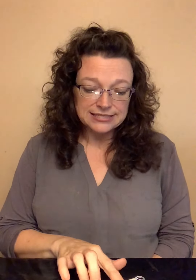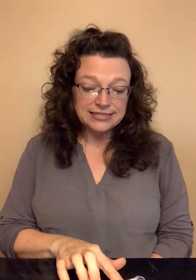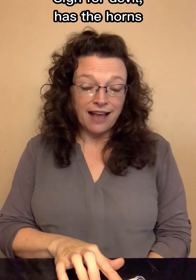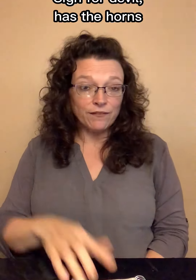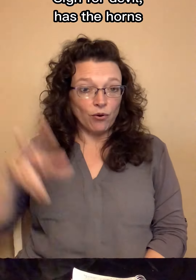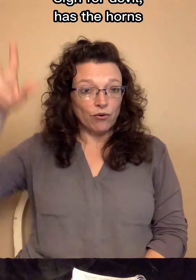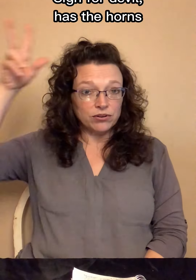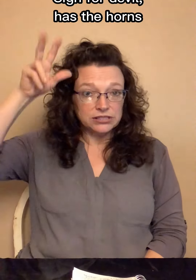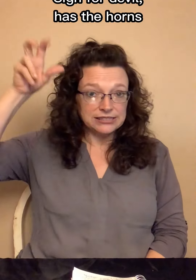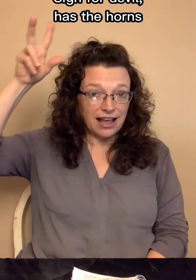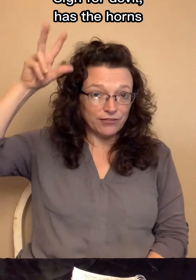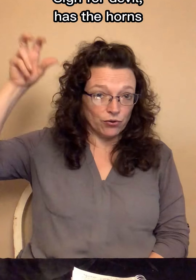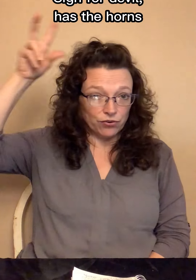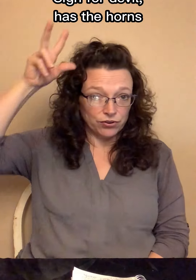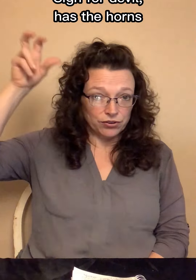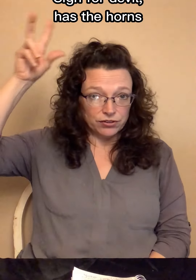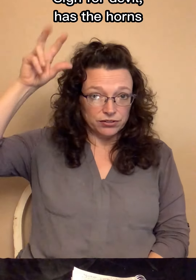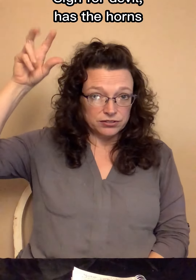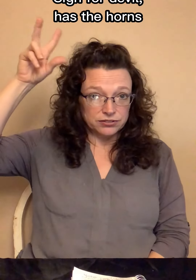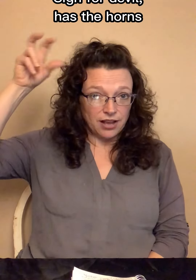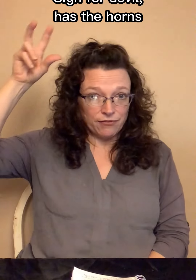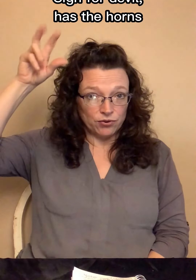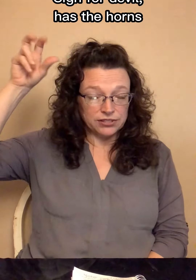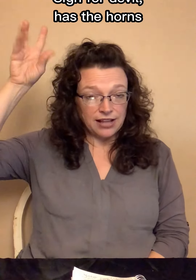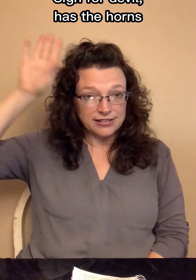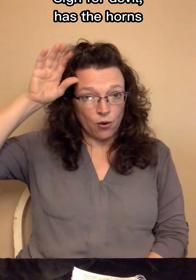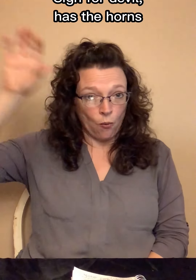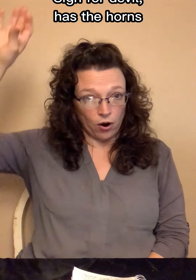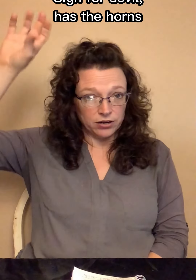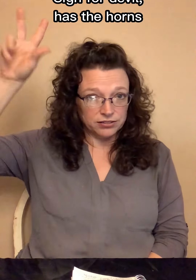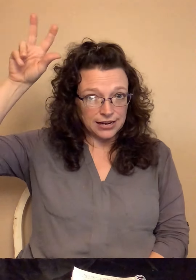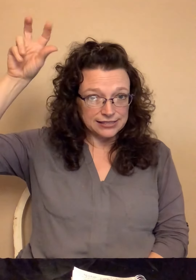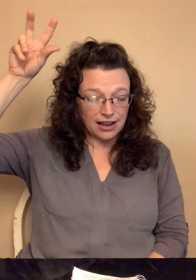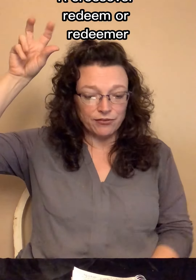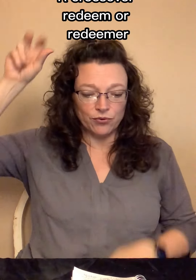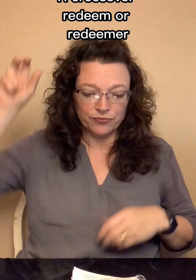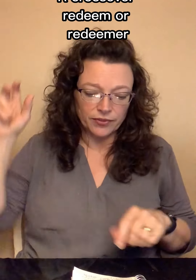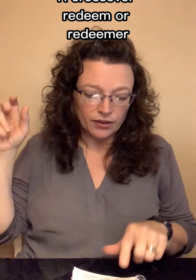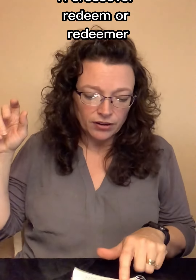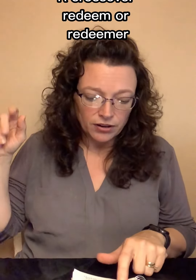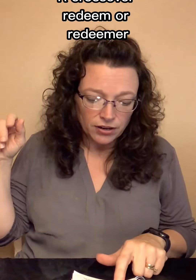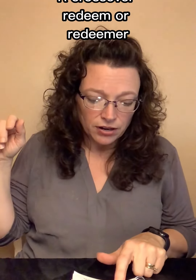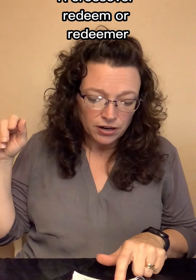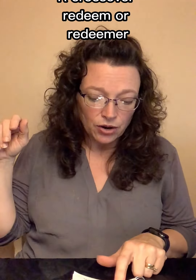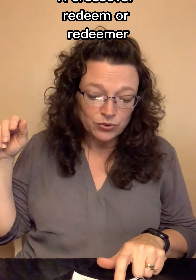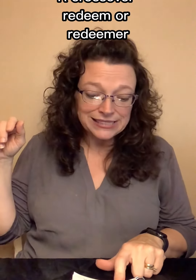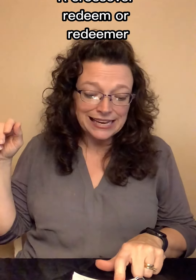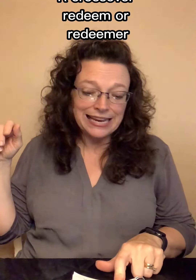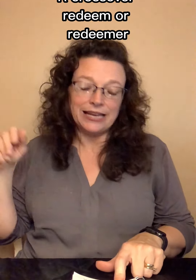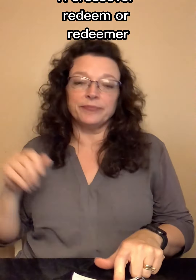Devil. Devil. Devil. It's got the horn. Devil. Redeem.